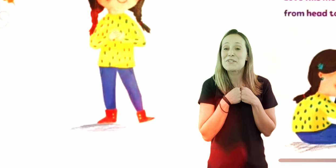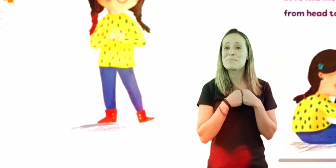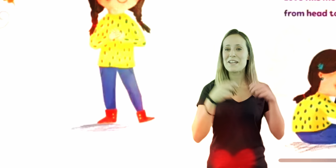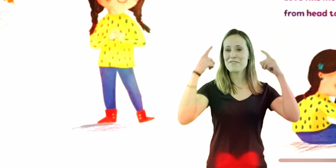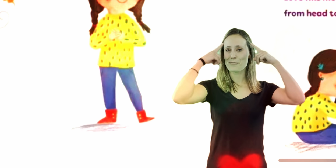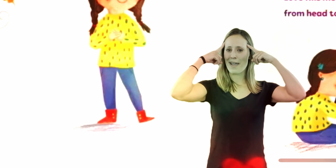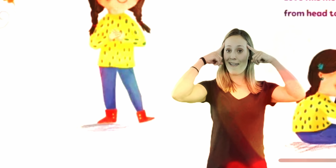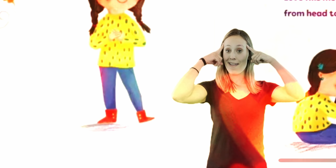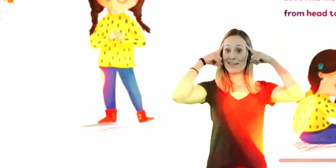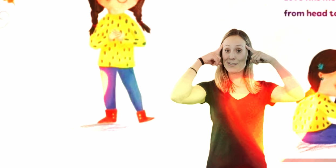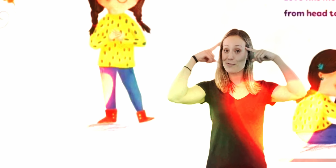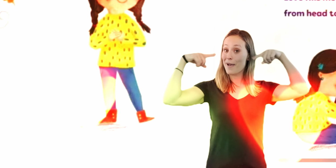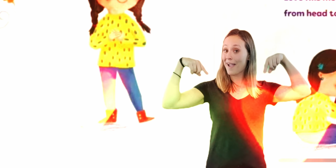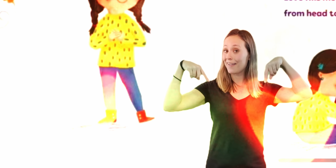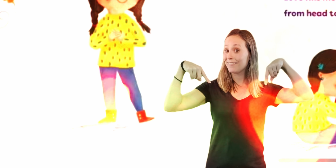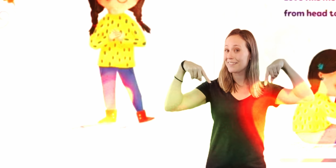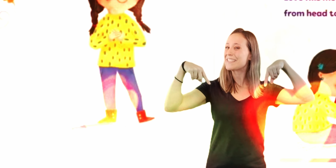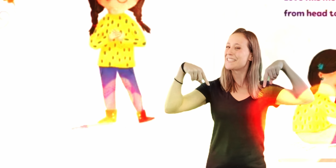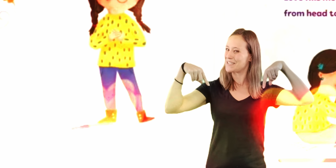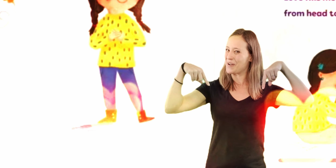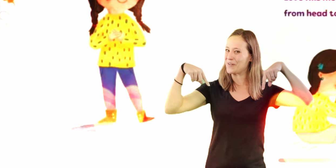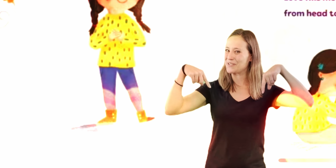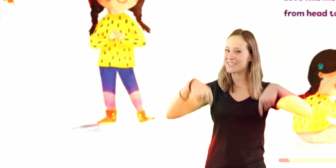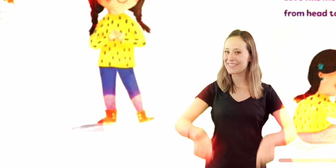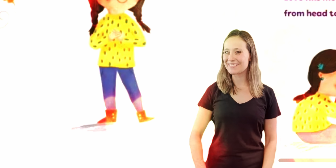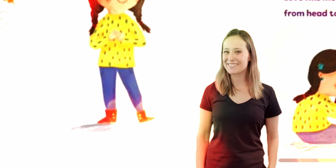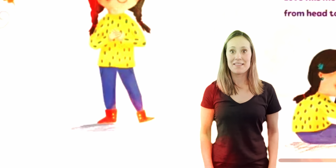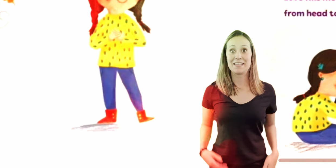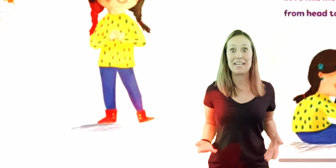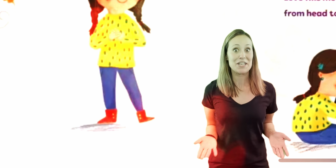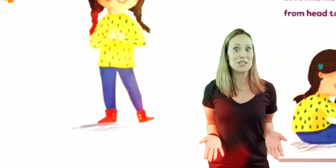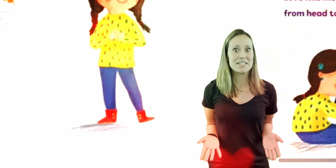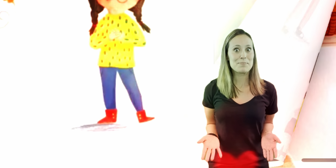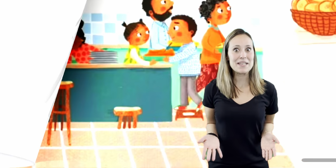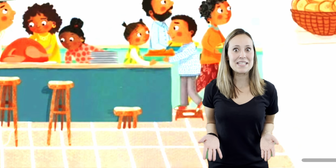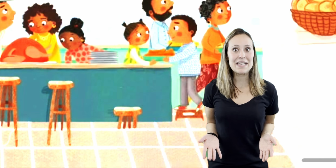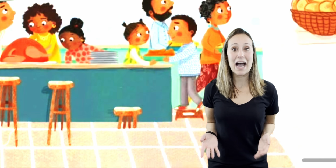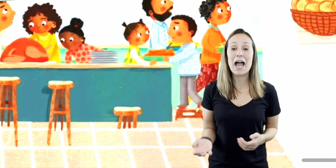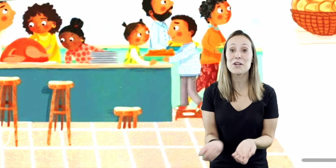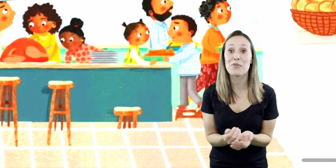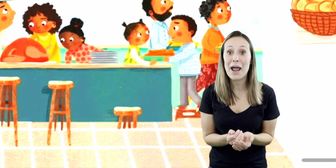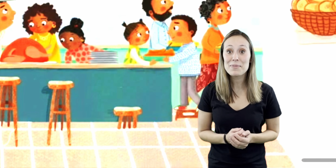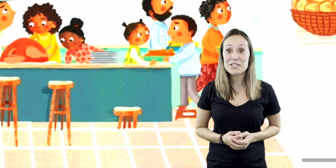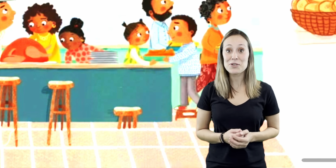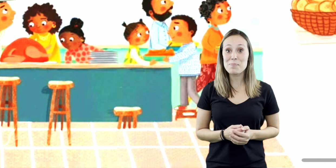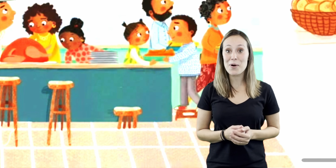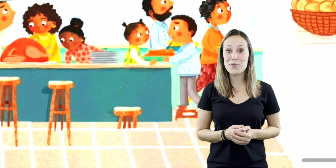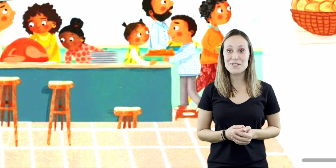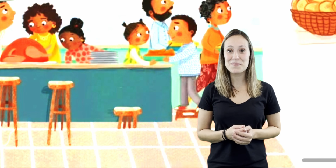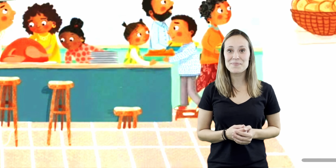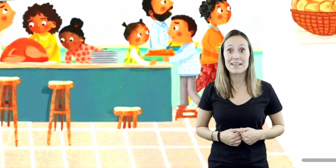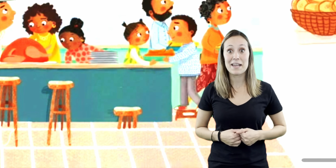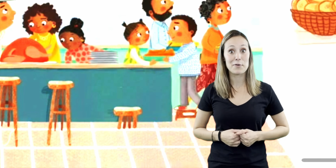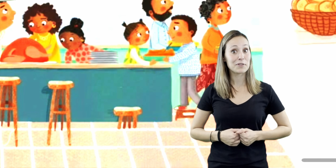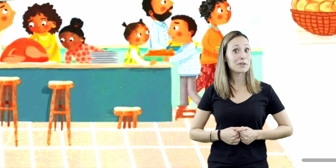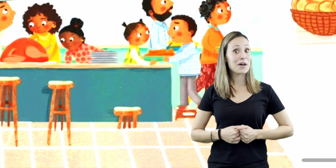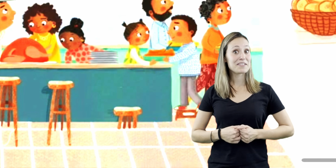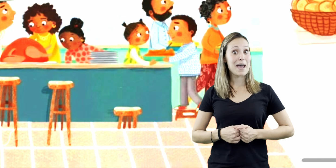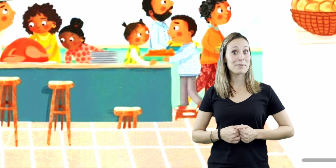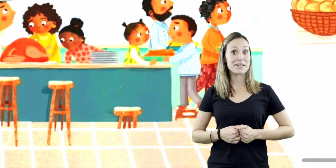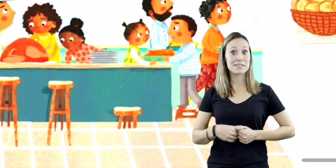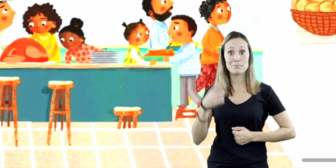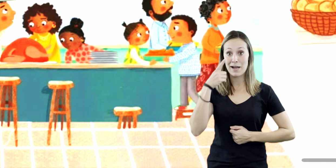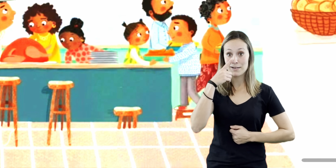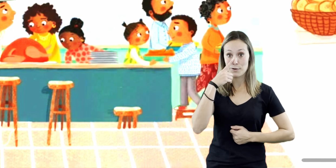Love fills me from my head to my toes. The kitchen is busy. I grab the soup bowls. Count the